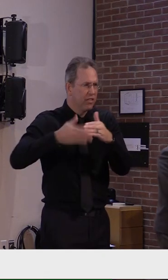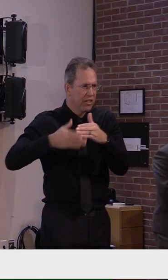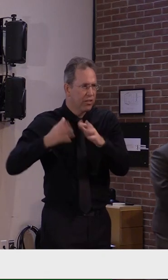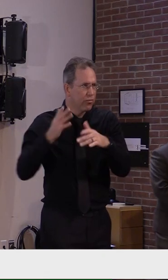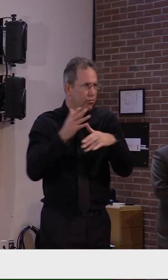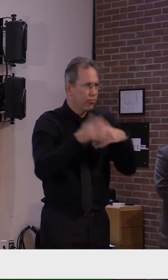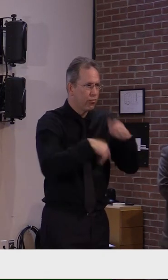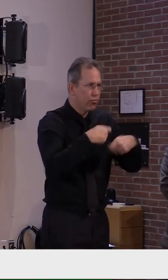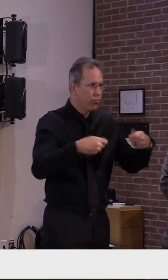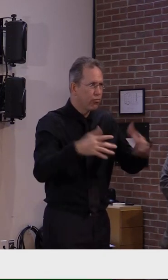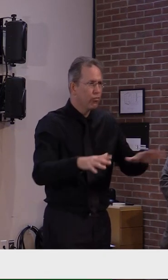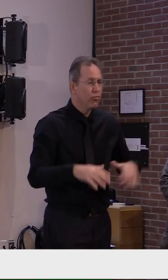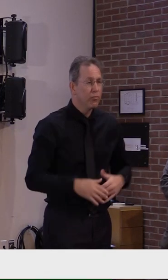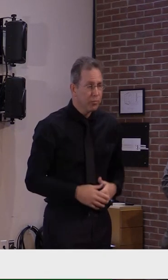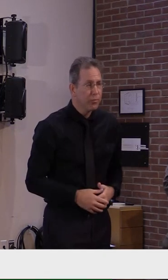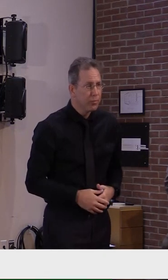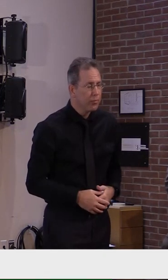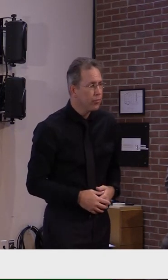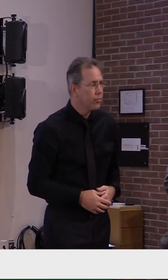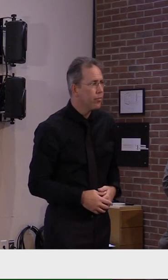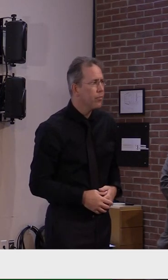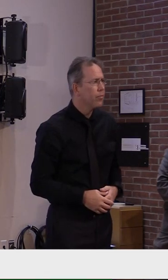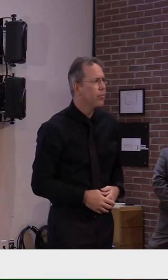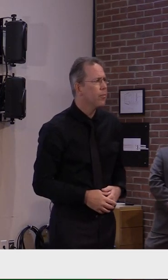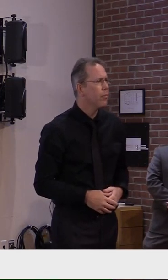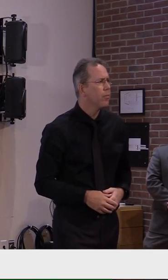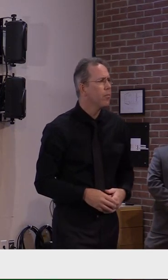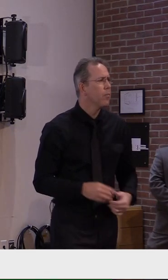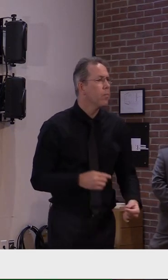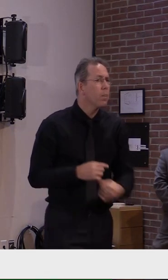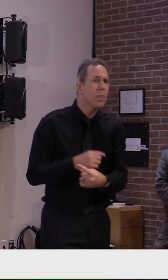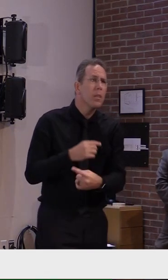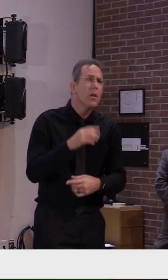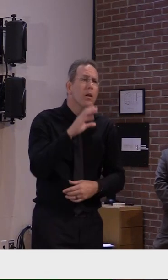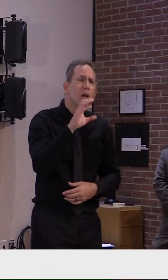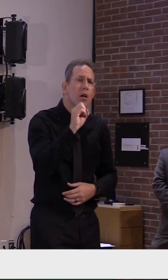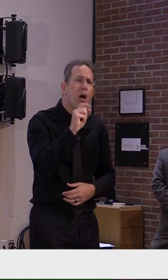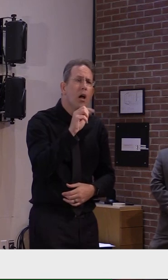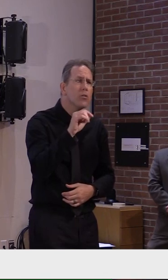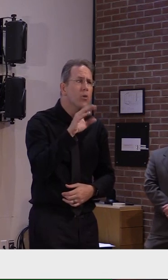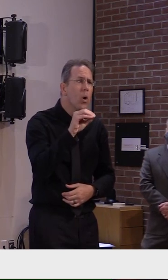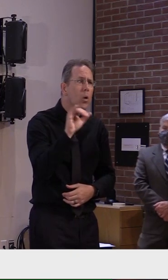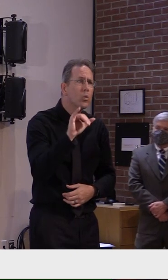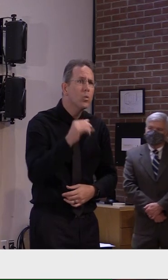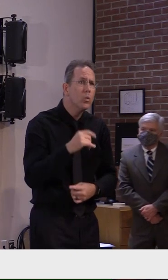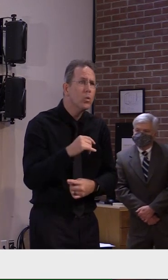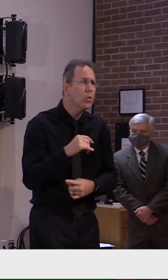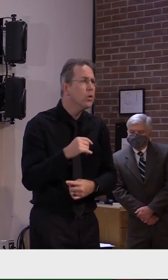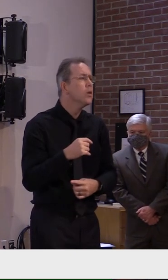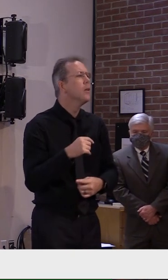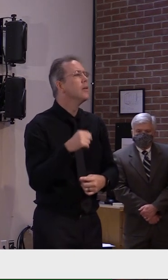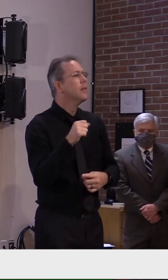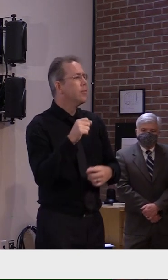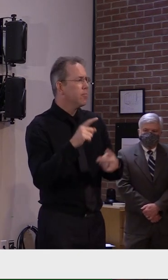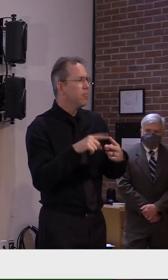Home Depot, Costco now? Costco has applied. Home Depot, we are still waiting to see their decision.